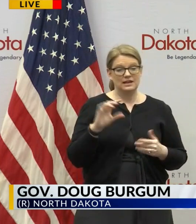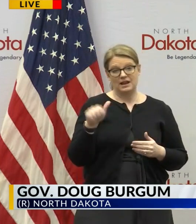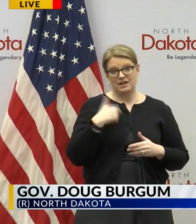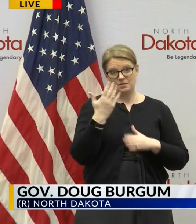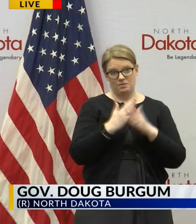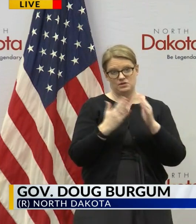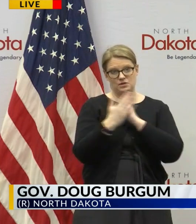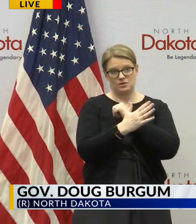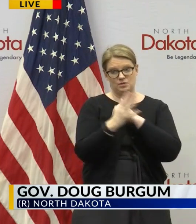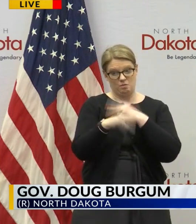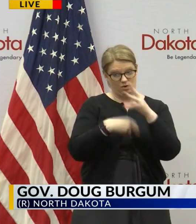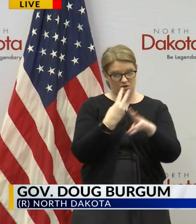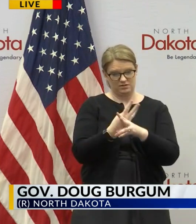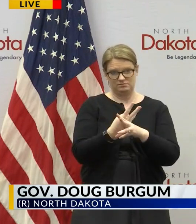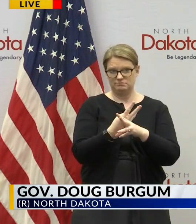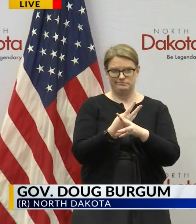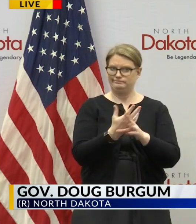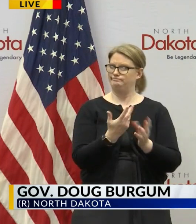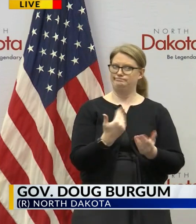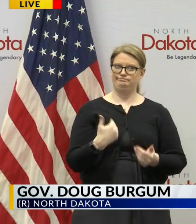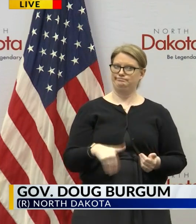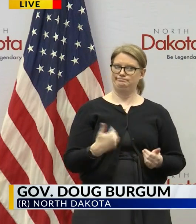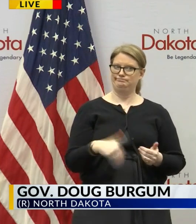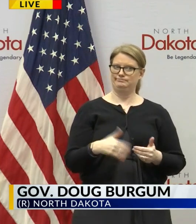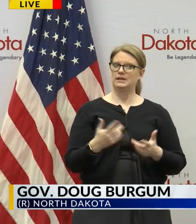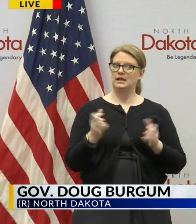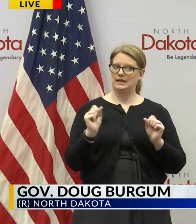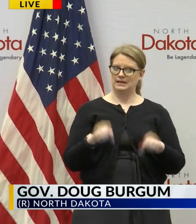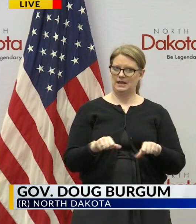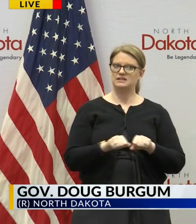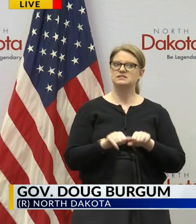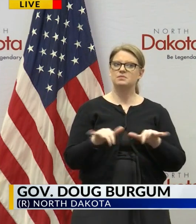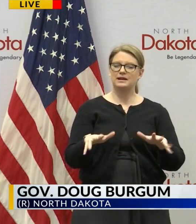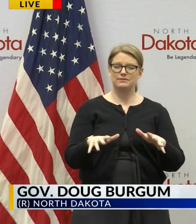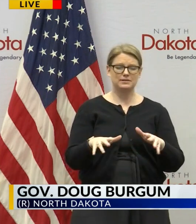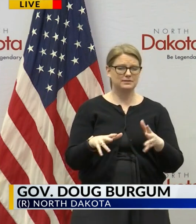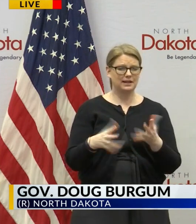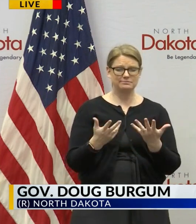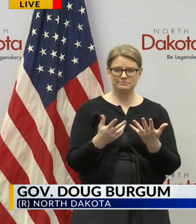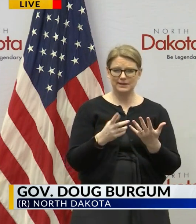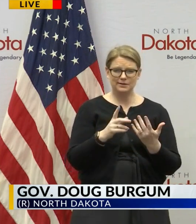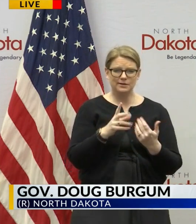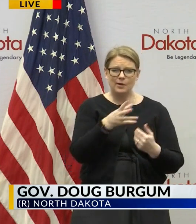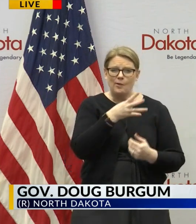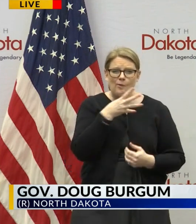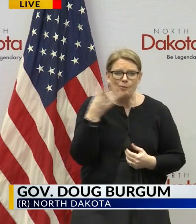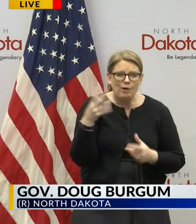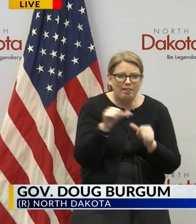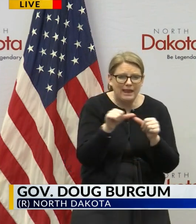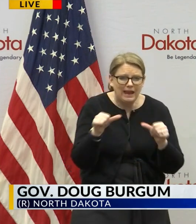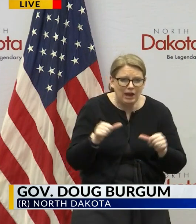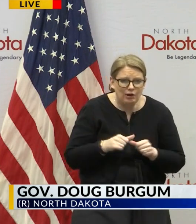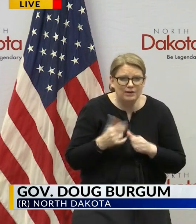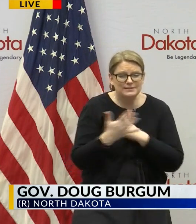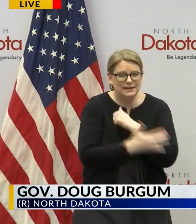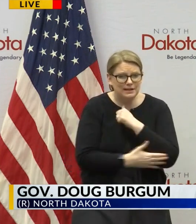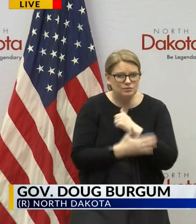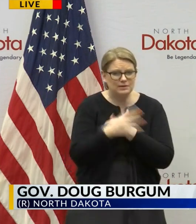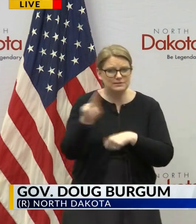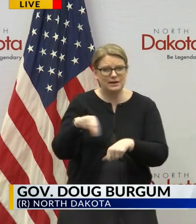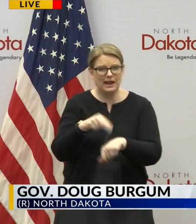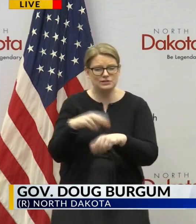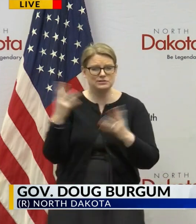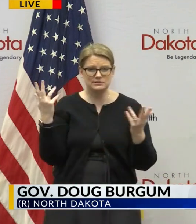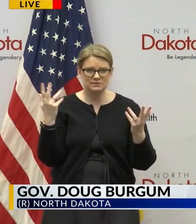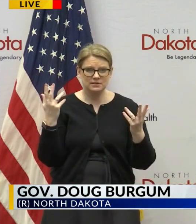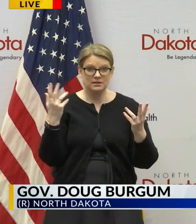other parts of the world this has the ability to spread to even the most rural parts of countries or nations and it will has